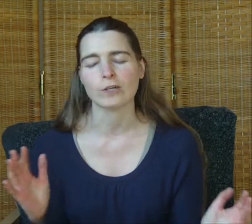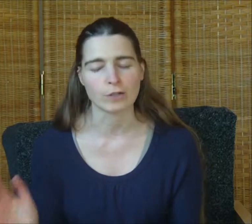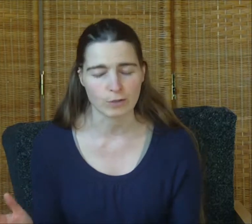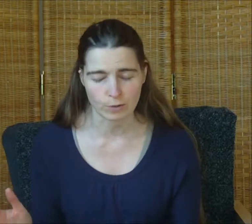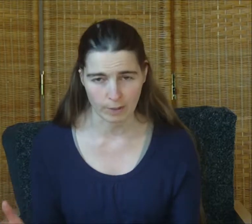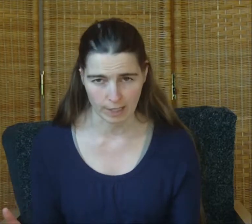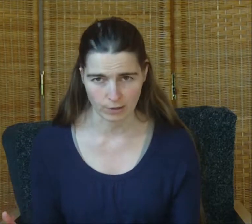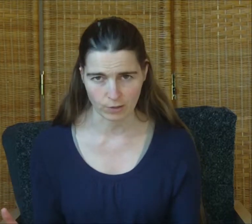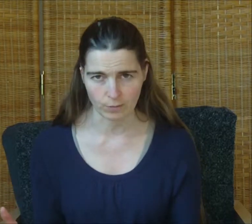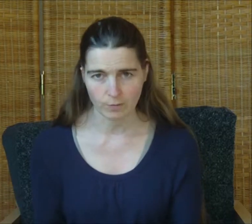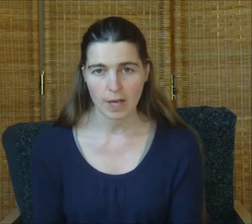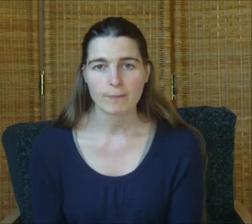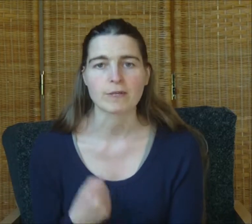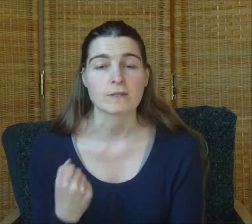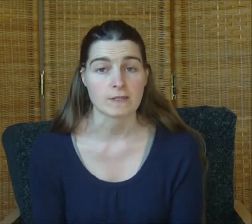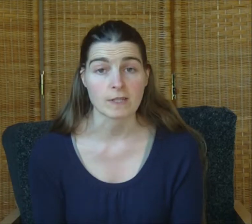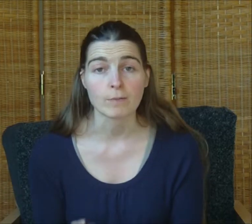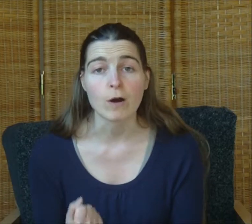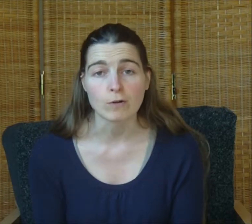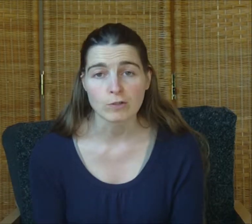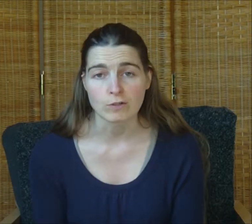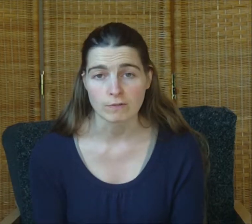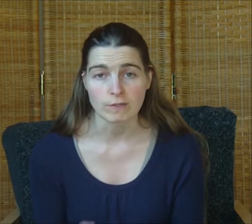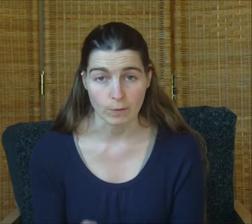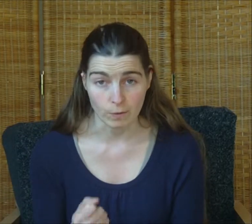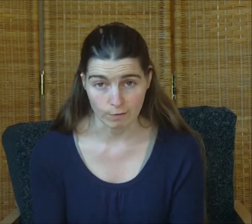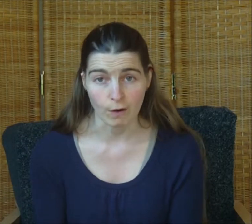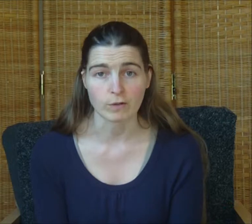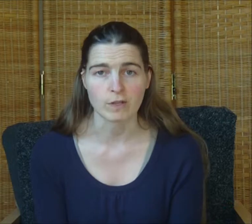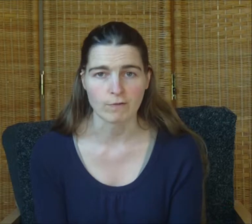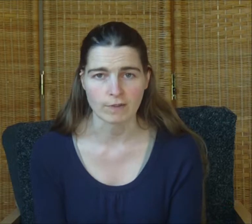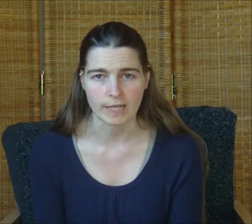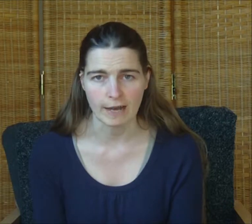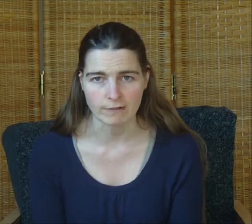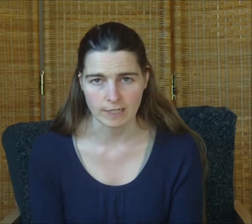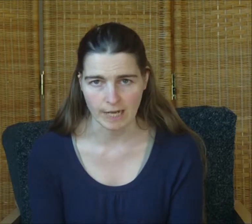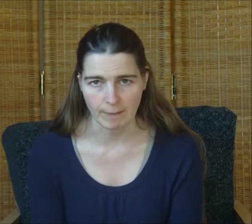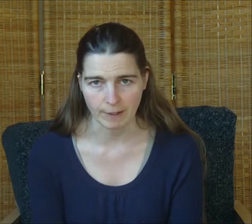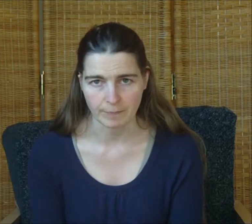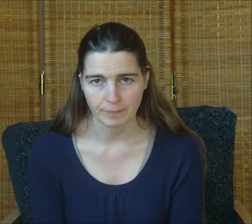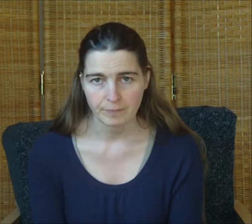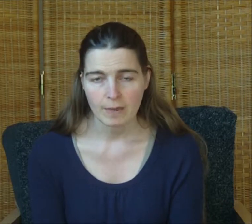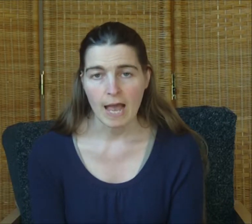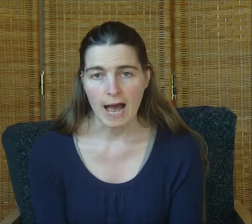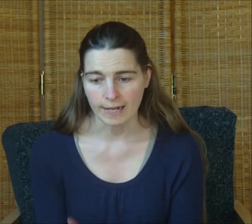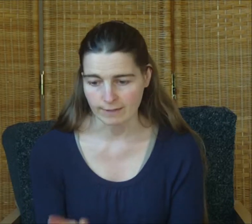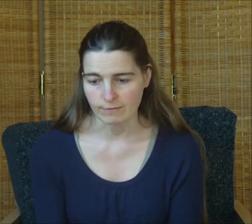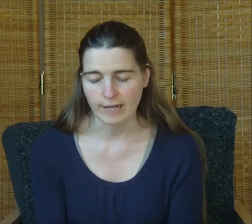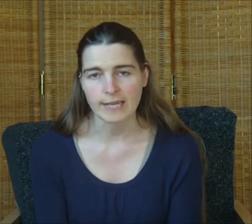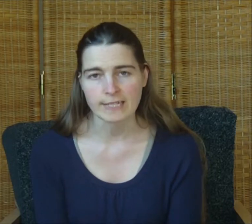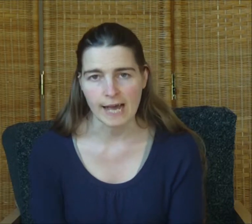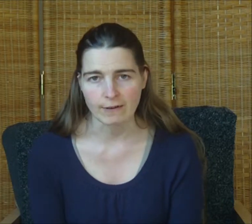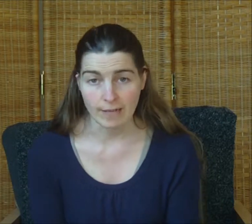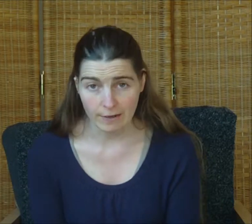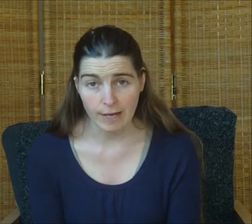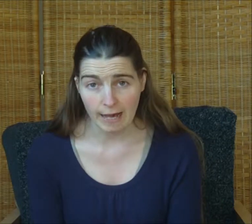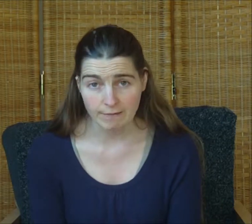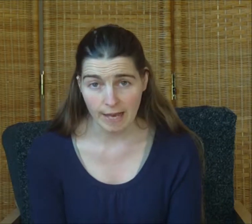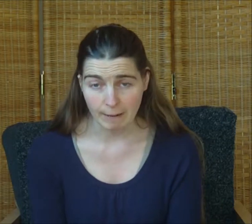huge big issue because it's the emotion that we want to focus on for the EFT tapping and write that down now you have that